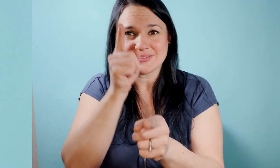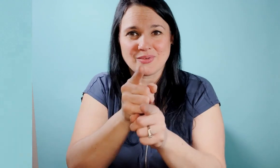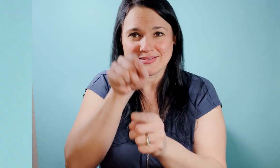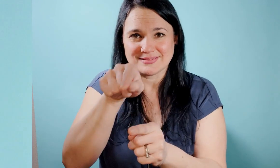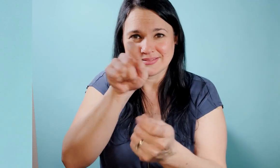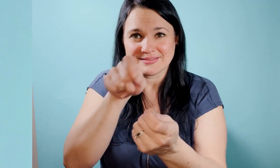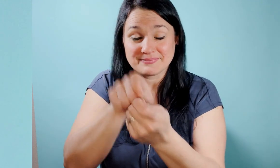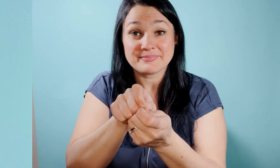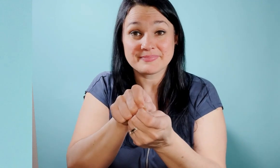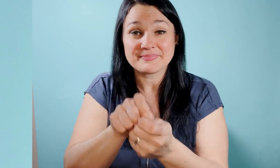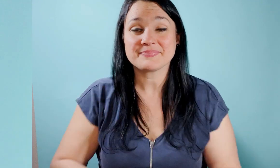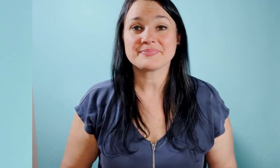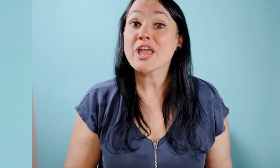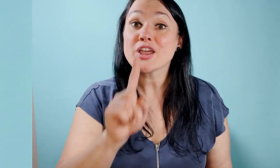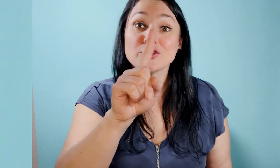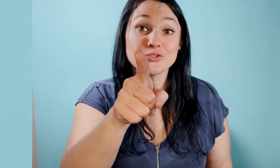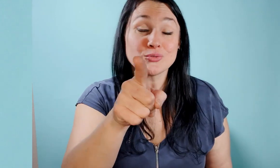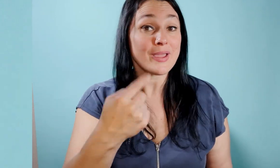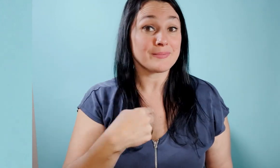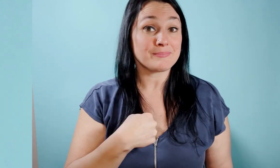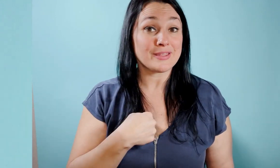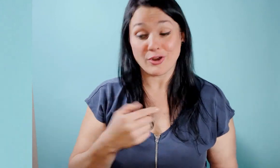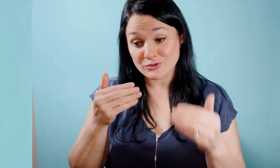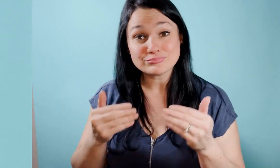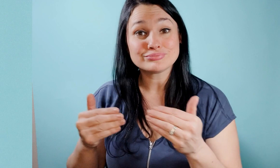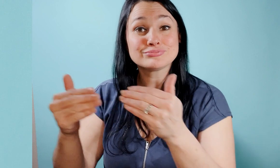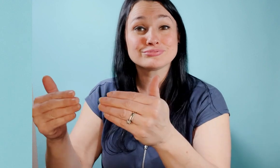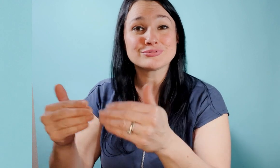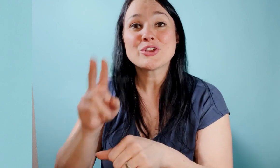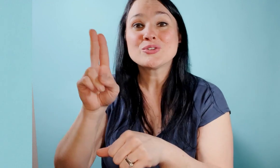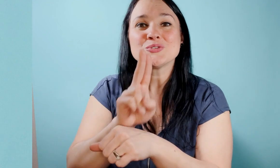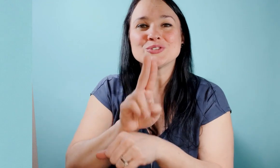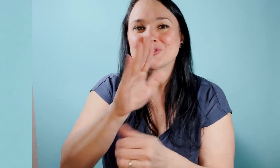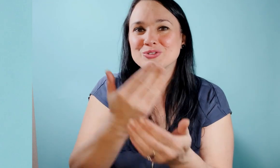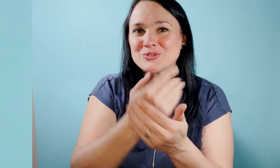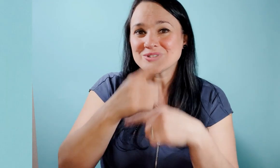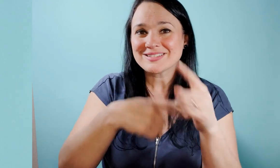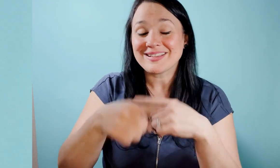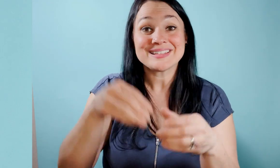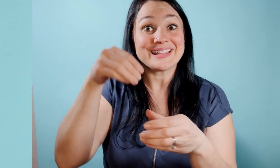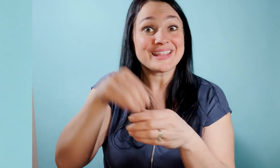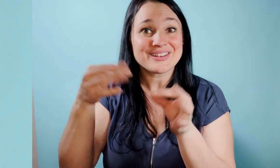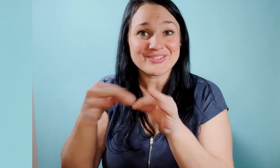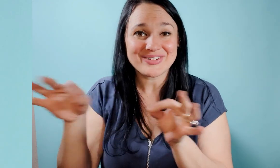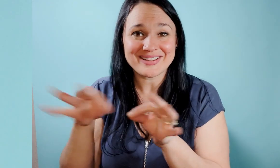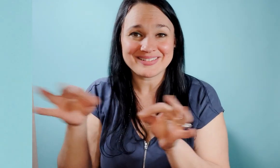to this exact spot now so you and I can move forward using your brand new signs in phrases